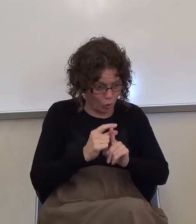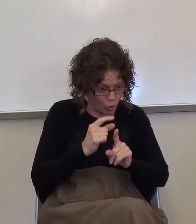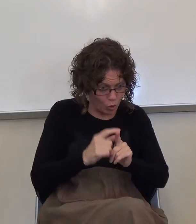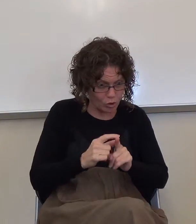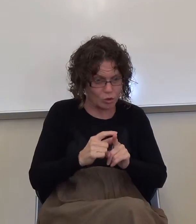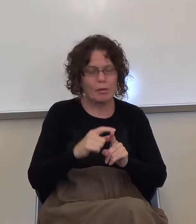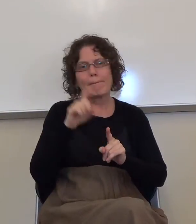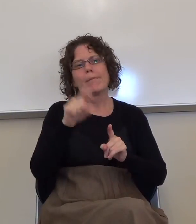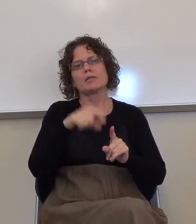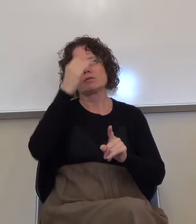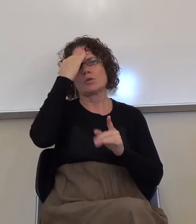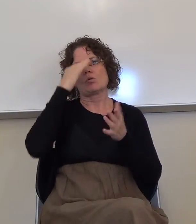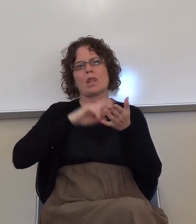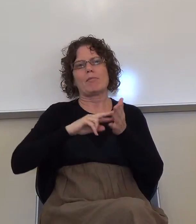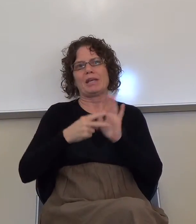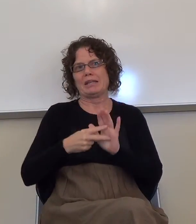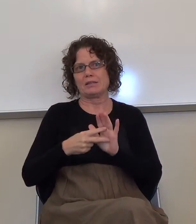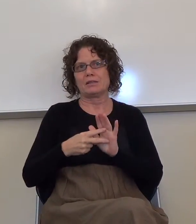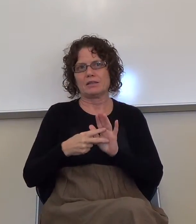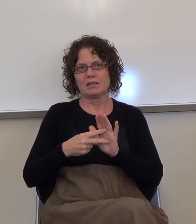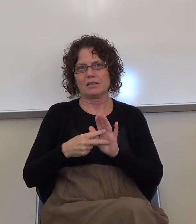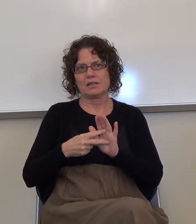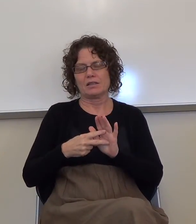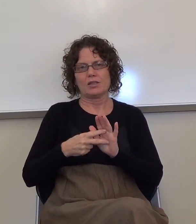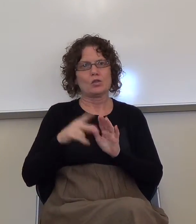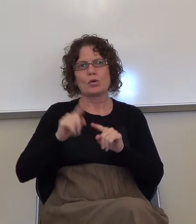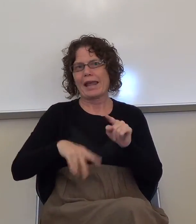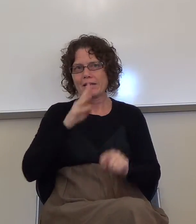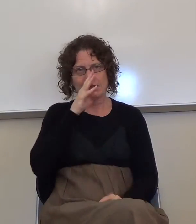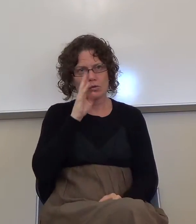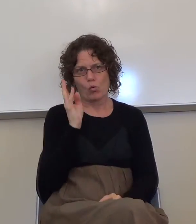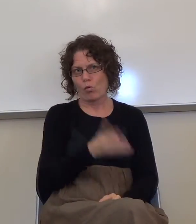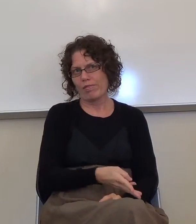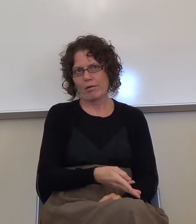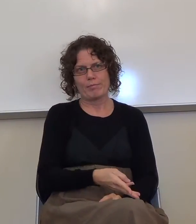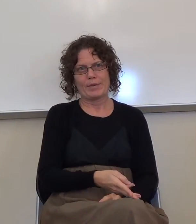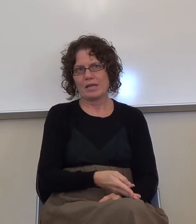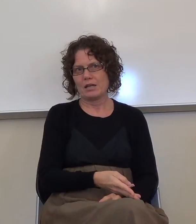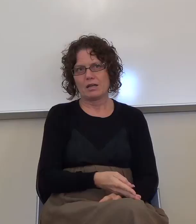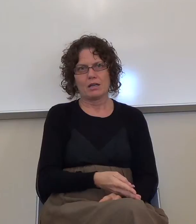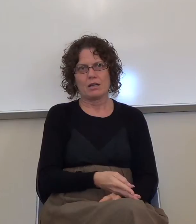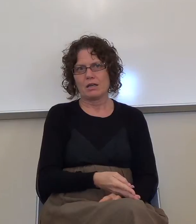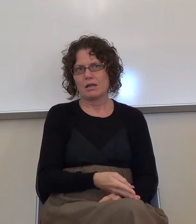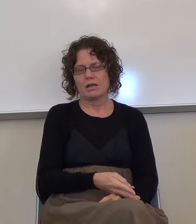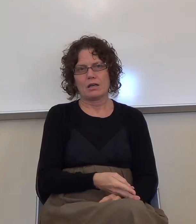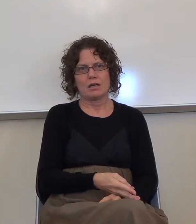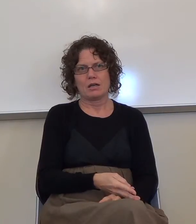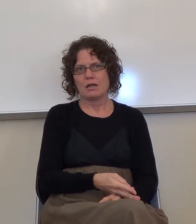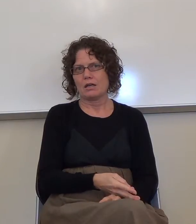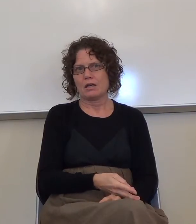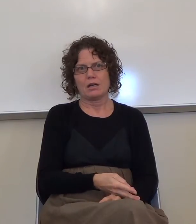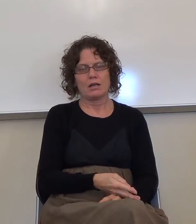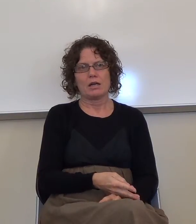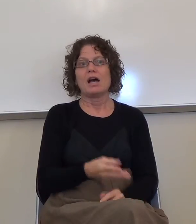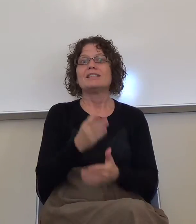So, here are some strategies.